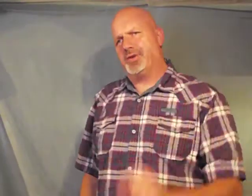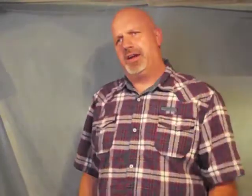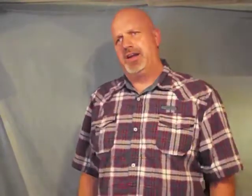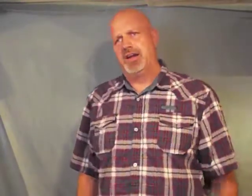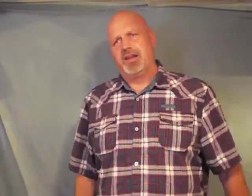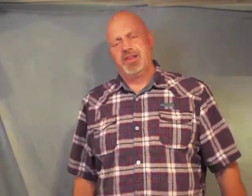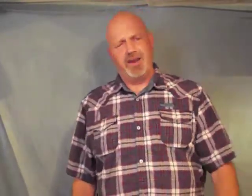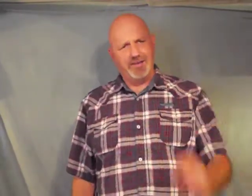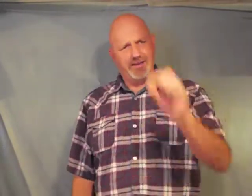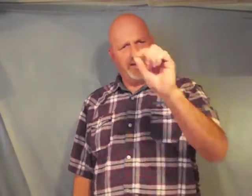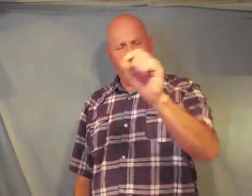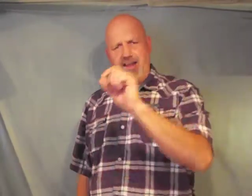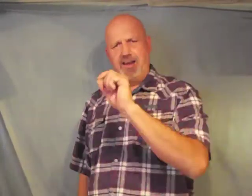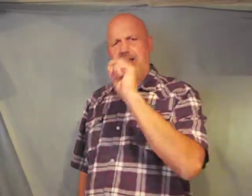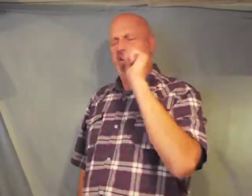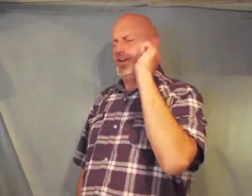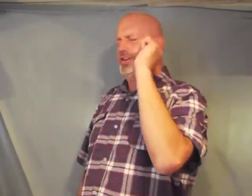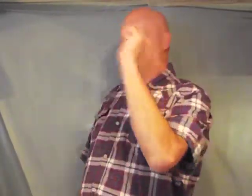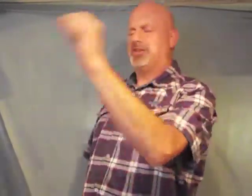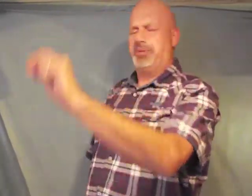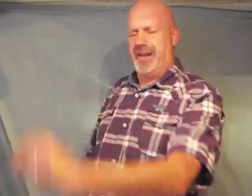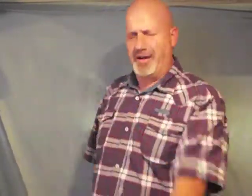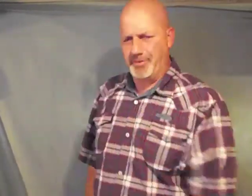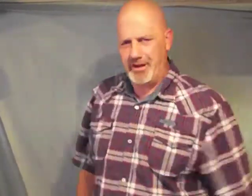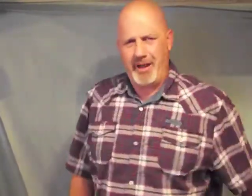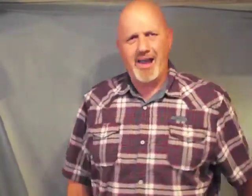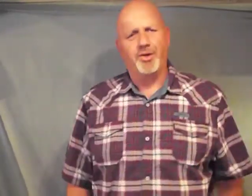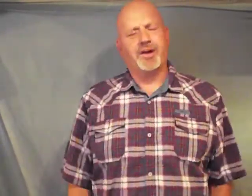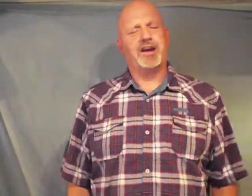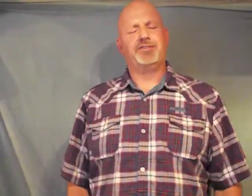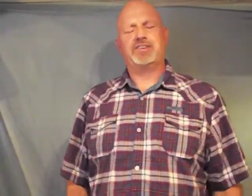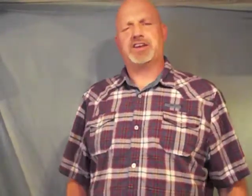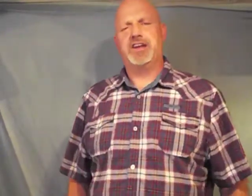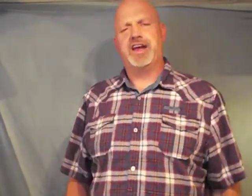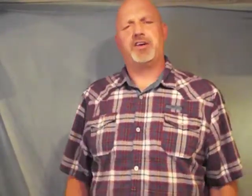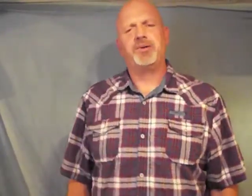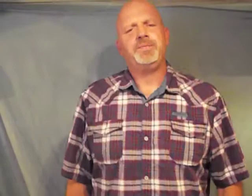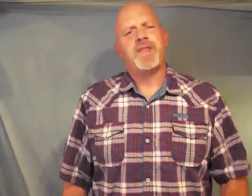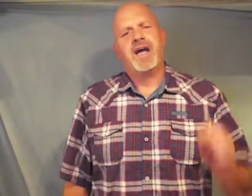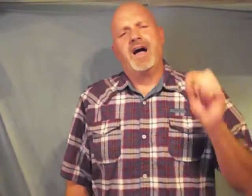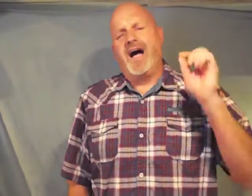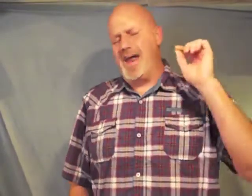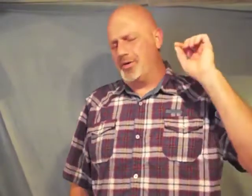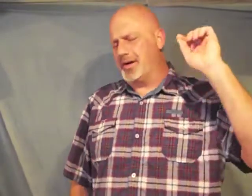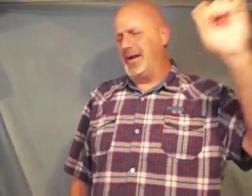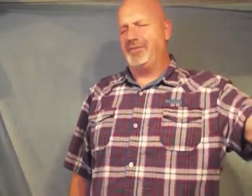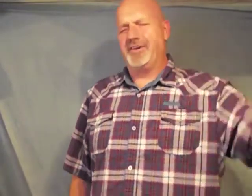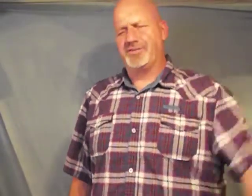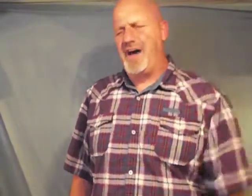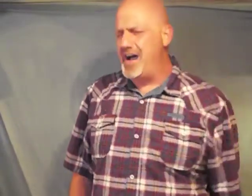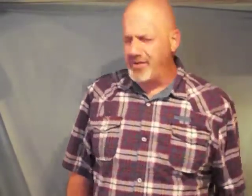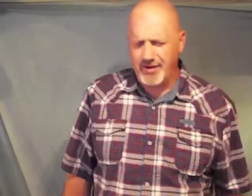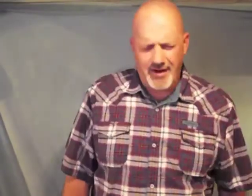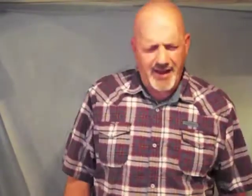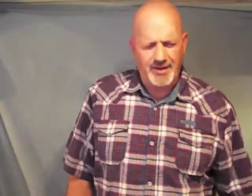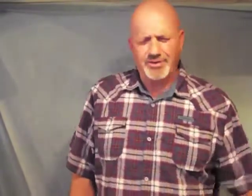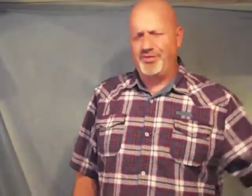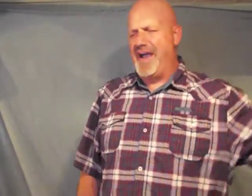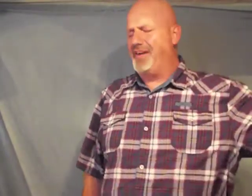that is in need you should be helping them I don't care if it's a nickel I don't care if it's $500 $5